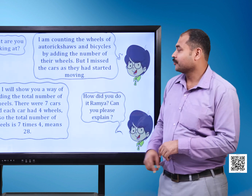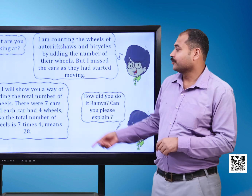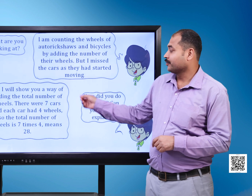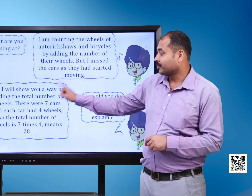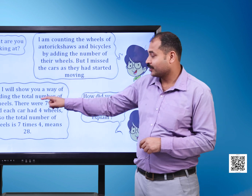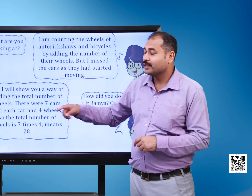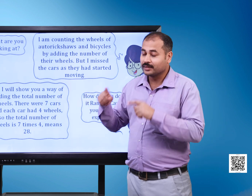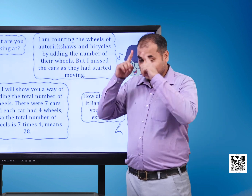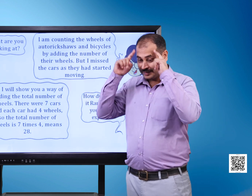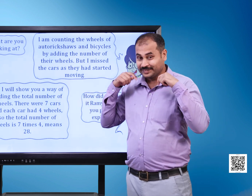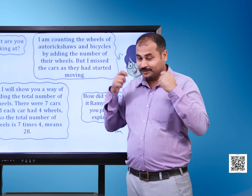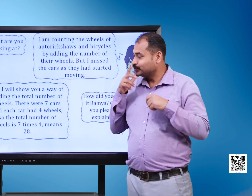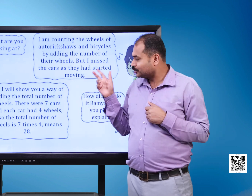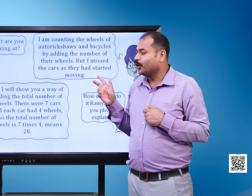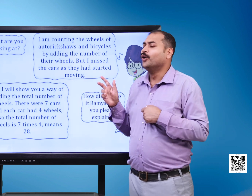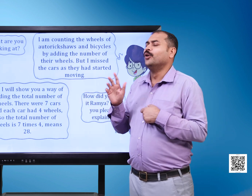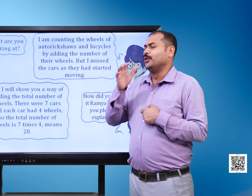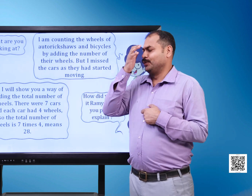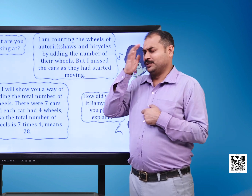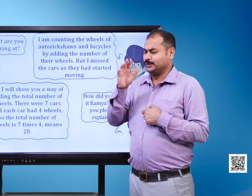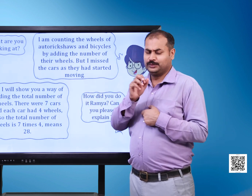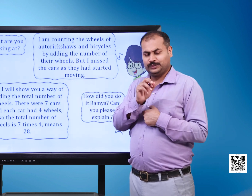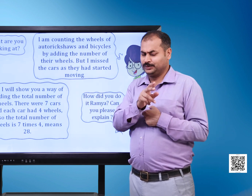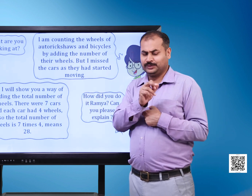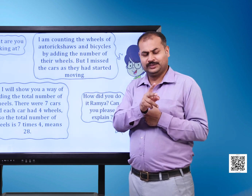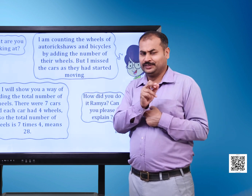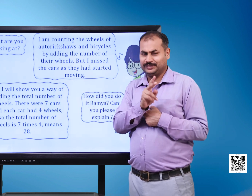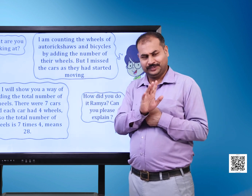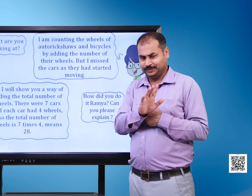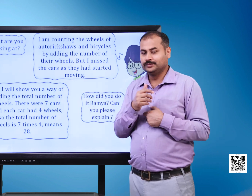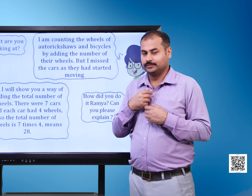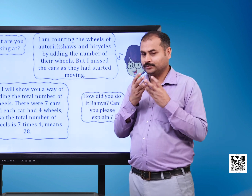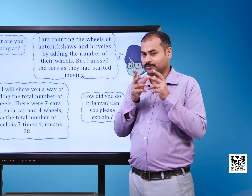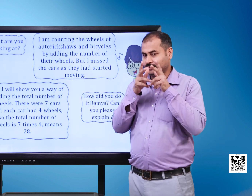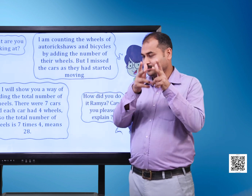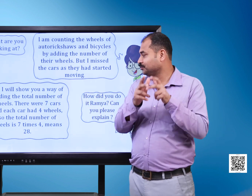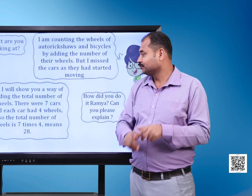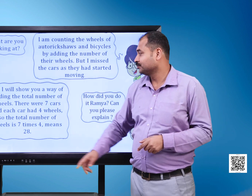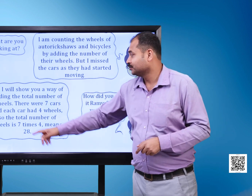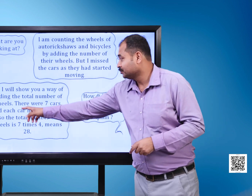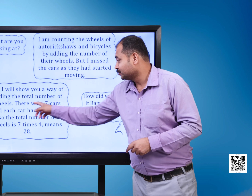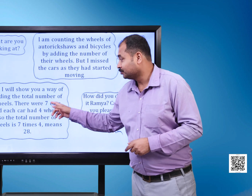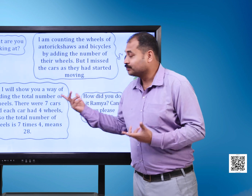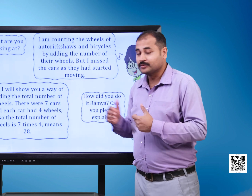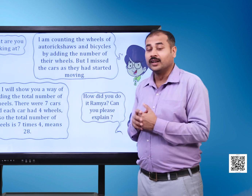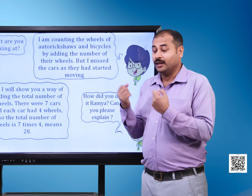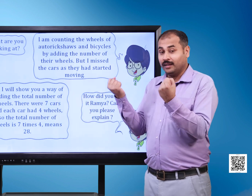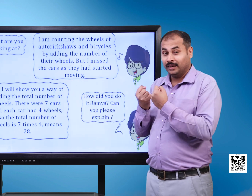The girl says, Okay, I will show you a way of finding the total number of wheels. There were 7 cars